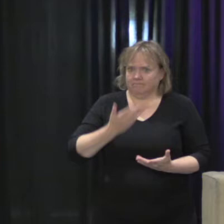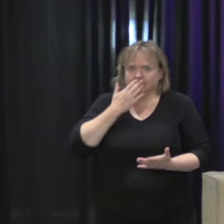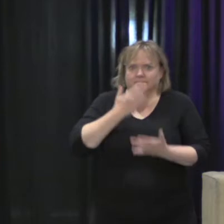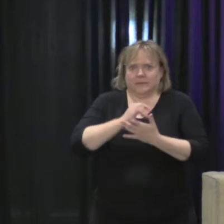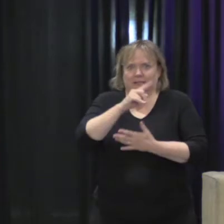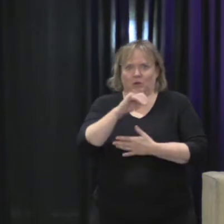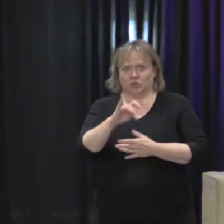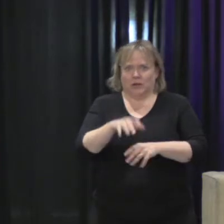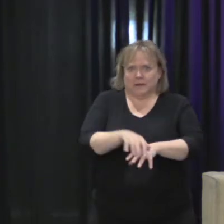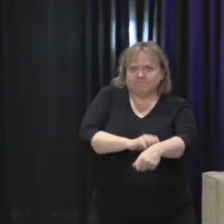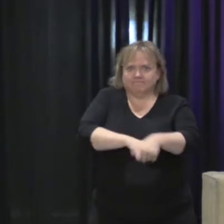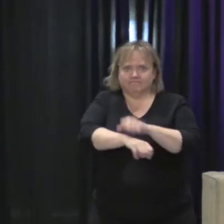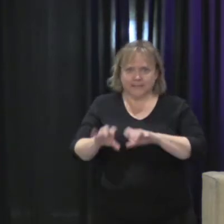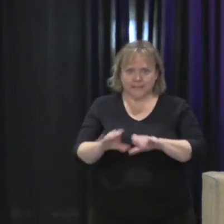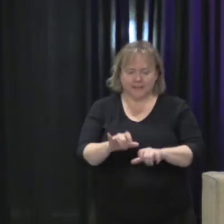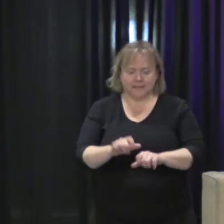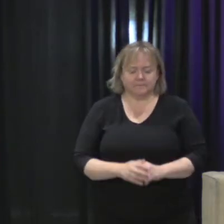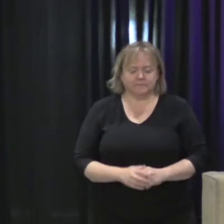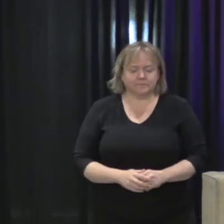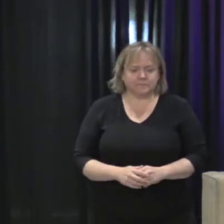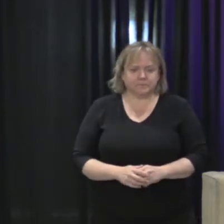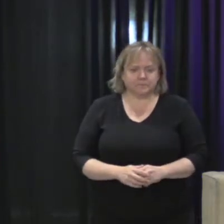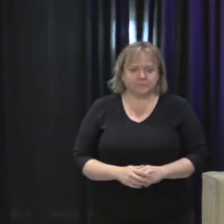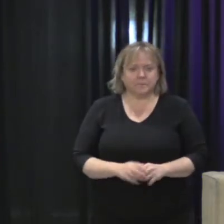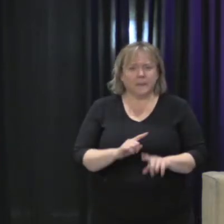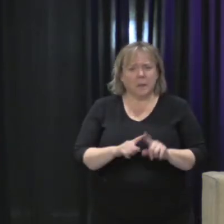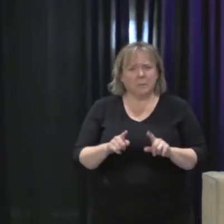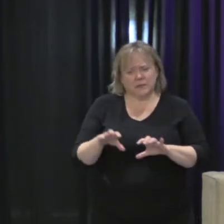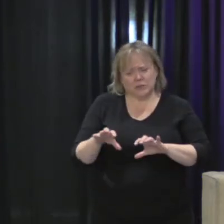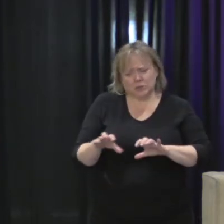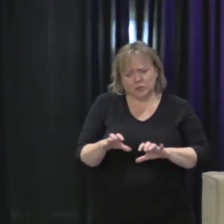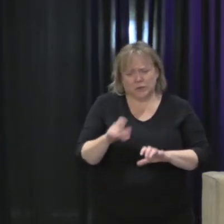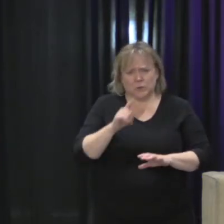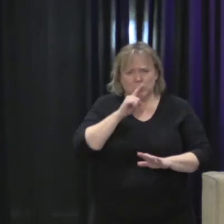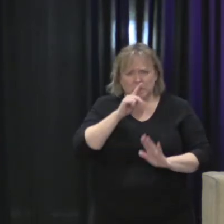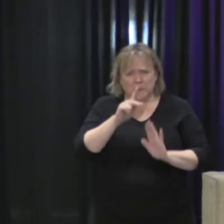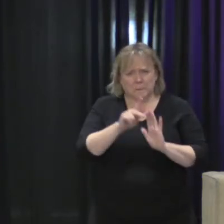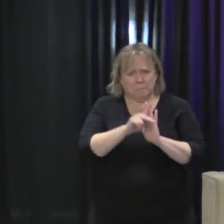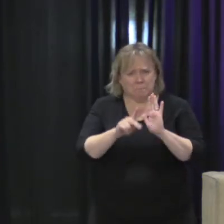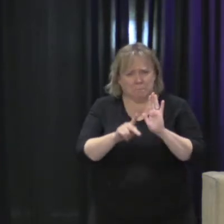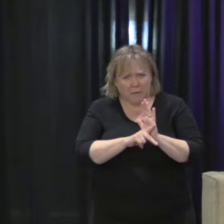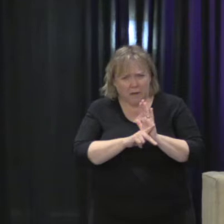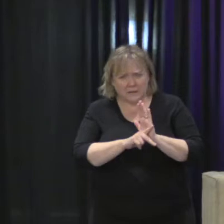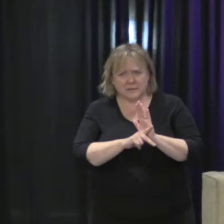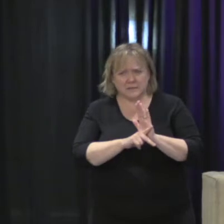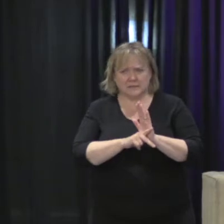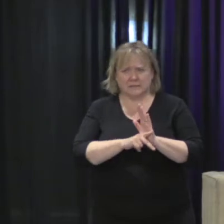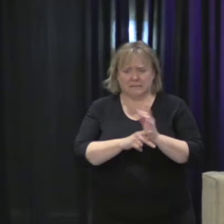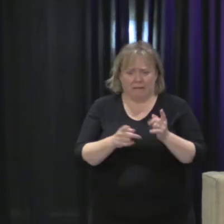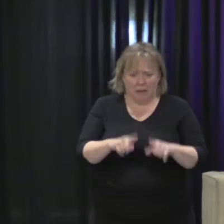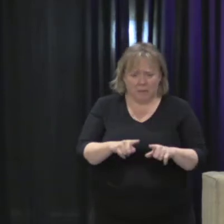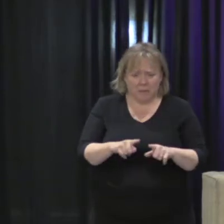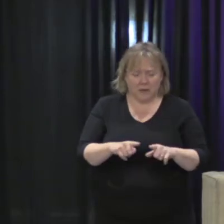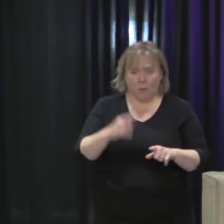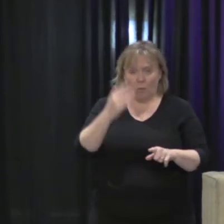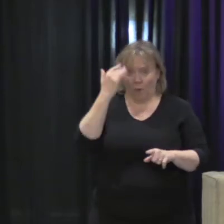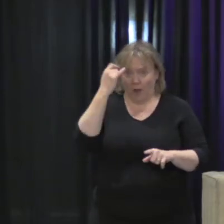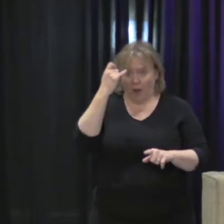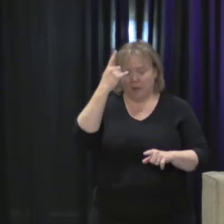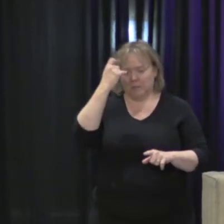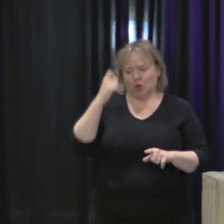implementing real concrete policy advocacy as a result of survivor-led activism.